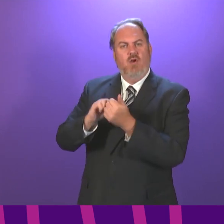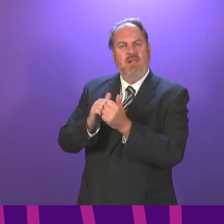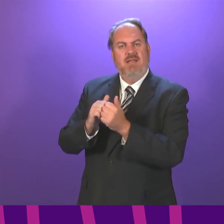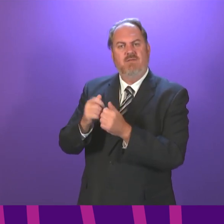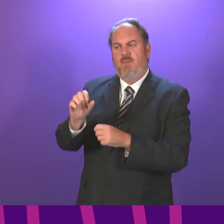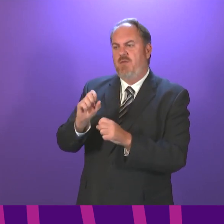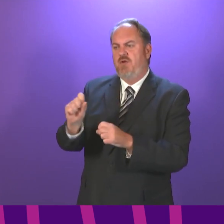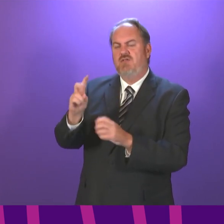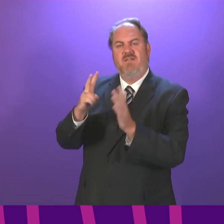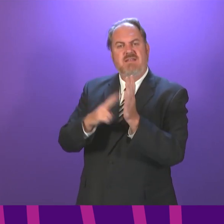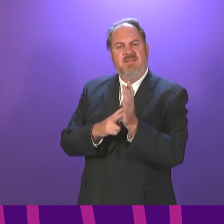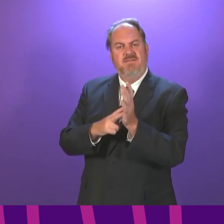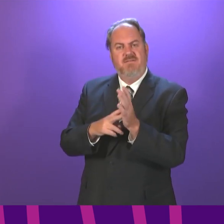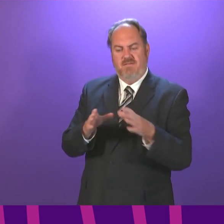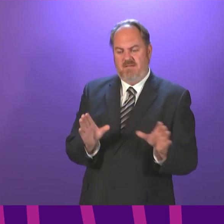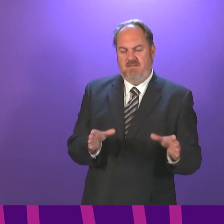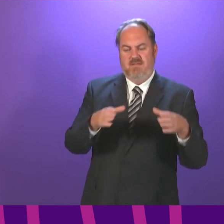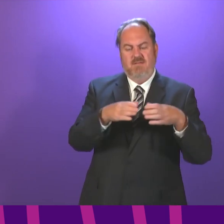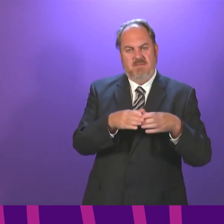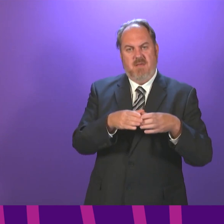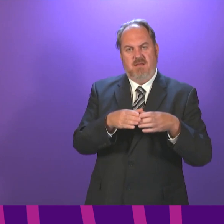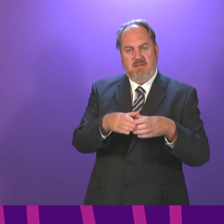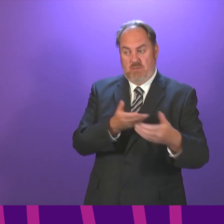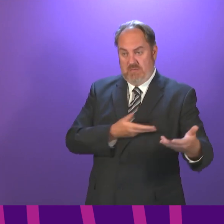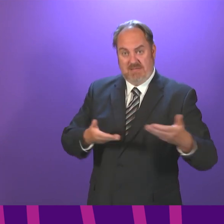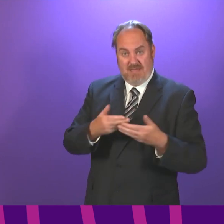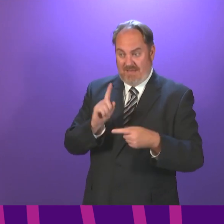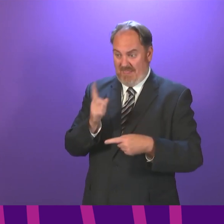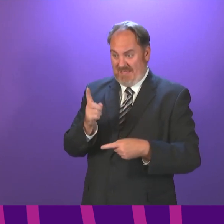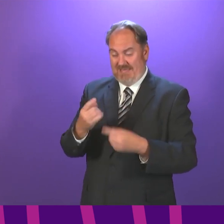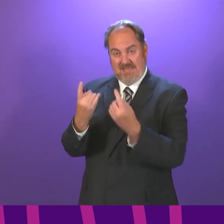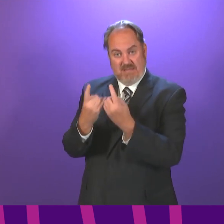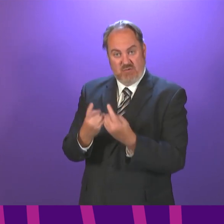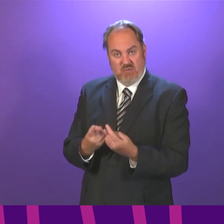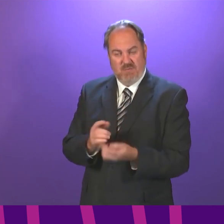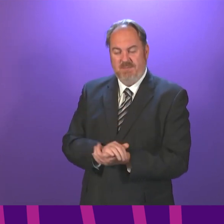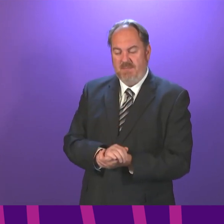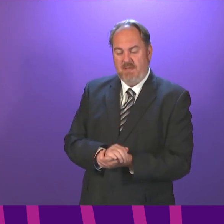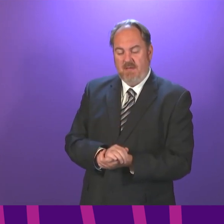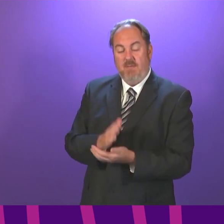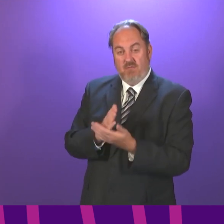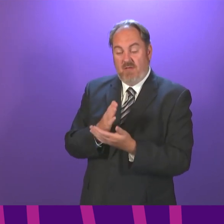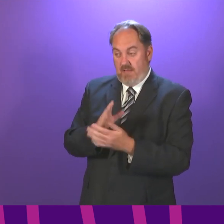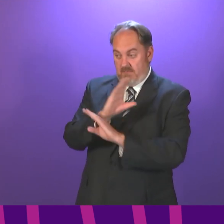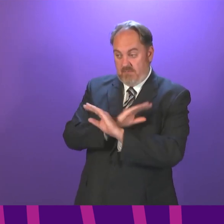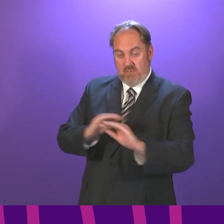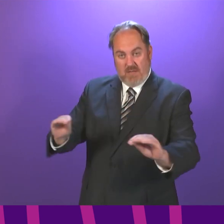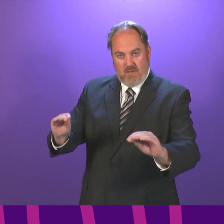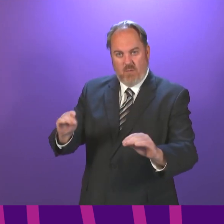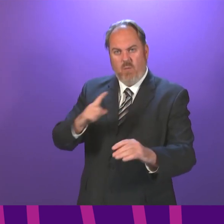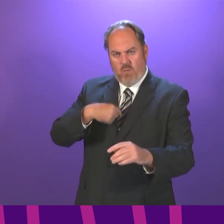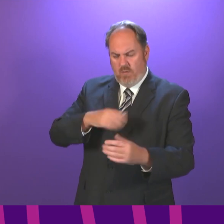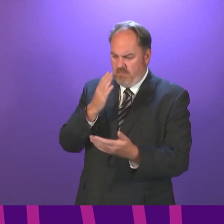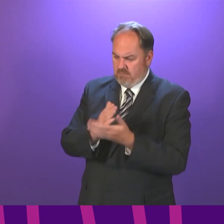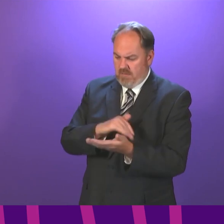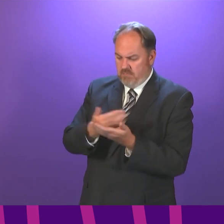Conservative Benchies to discuss these issues. Can I say that we are committing significant sums